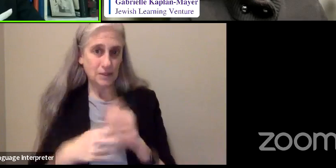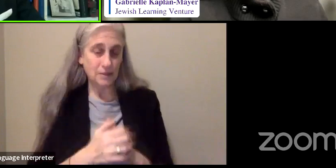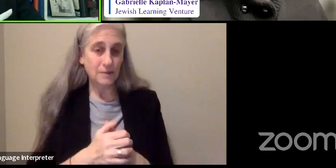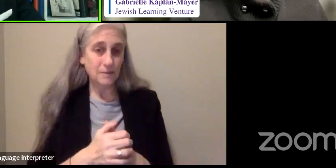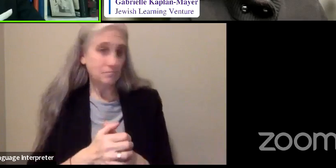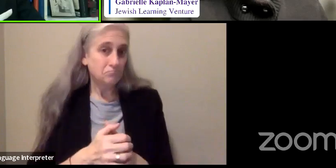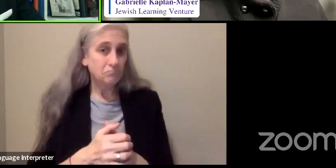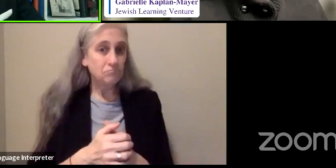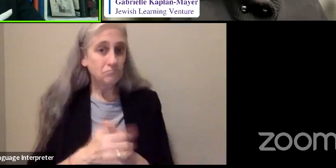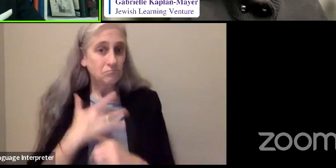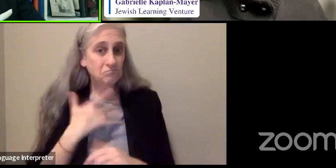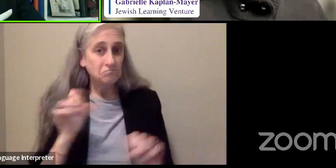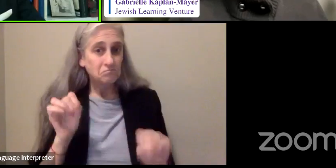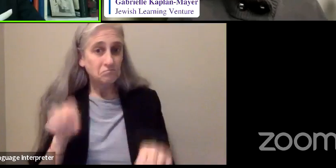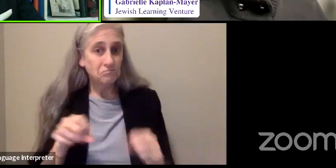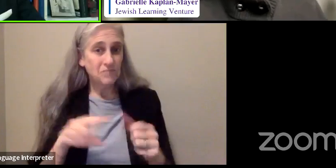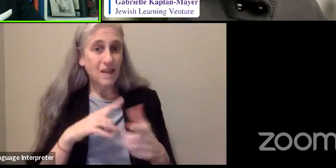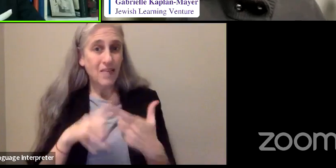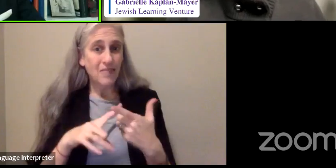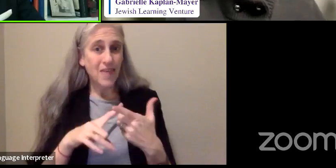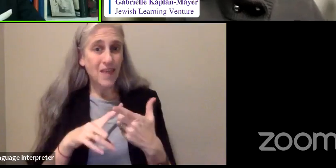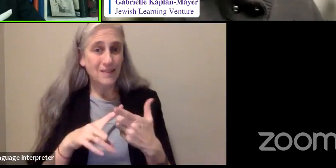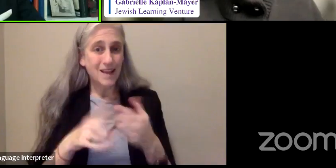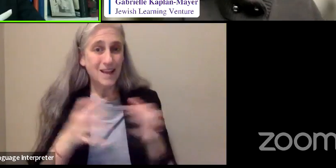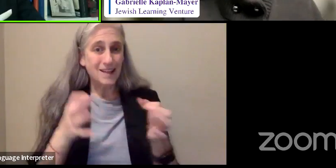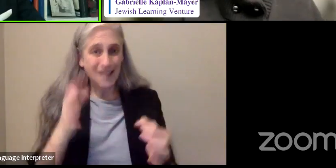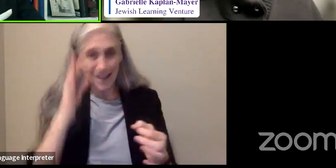And that's when I decided to invent the machine.